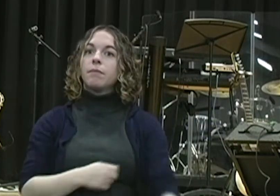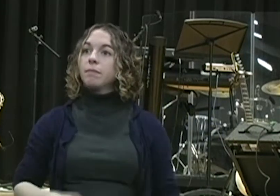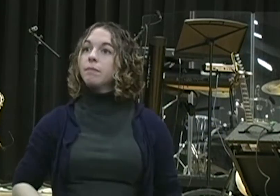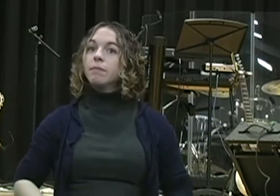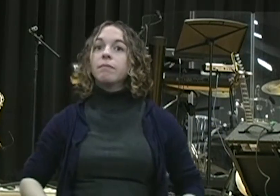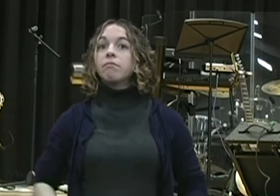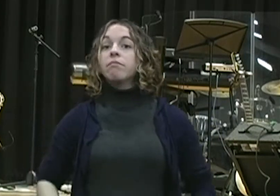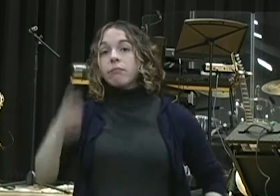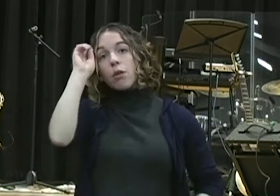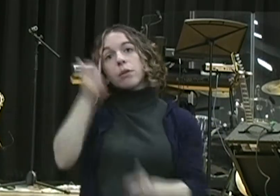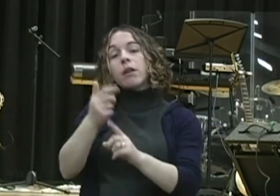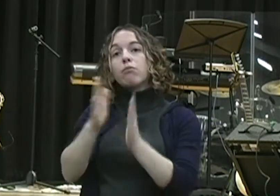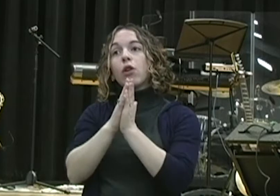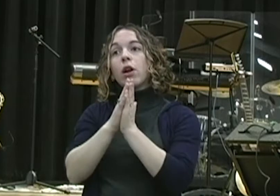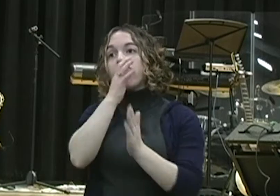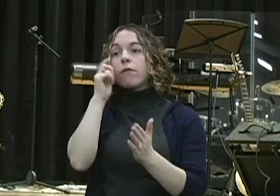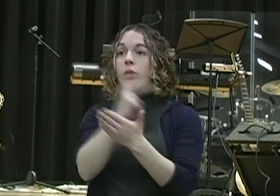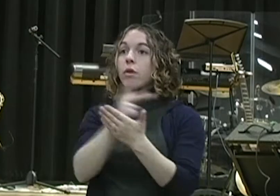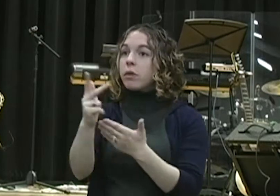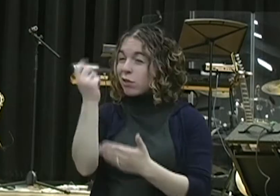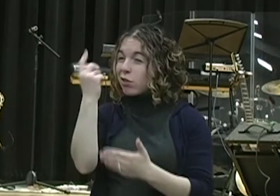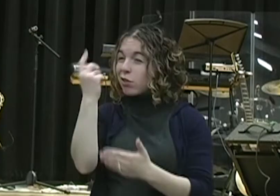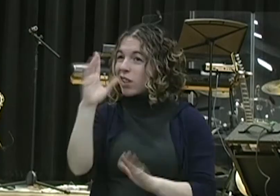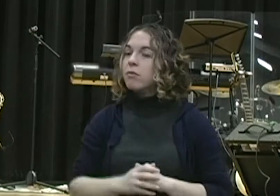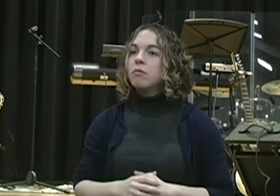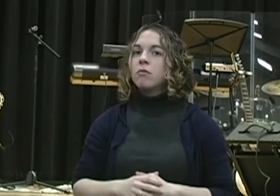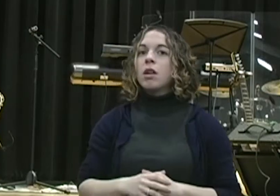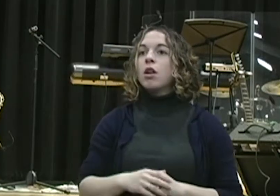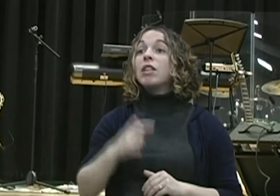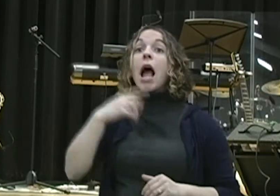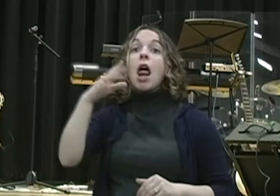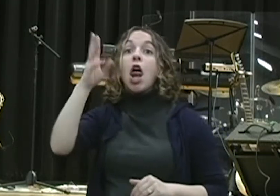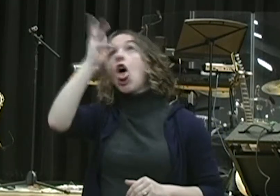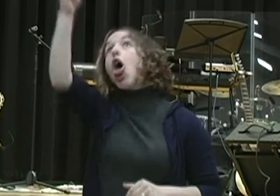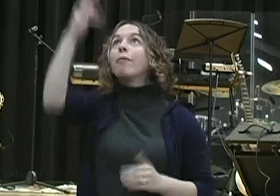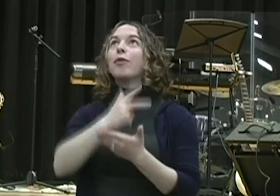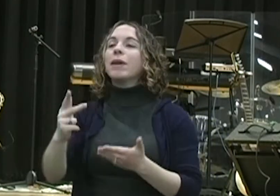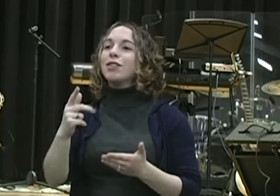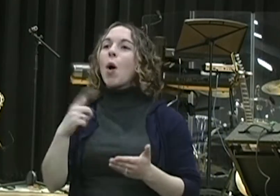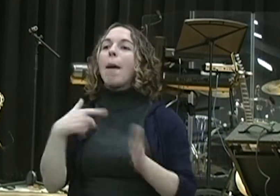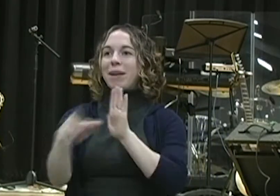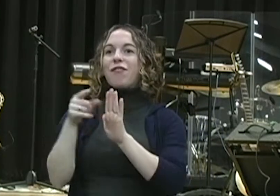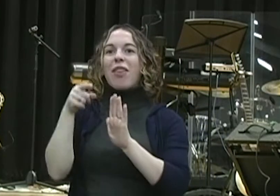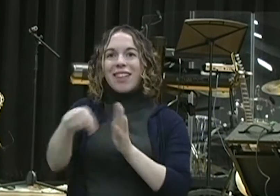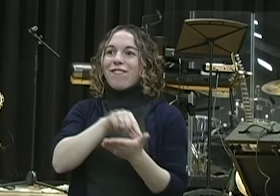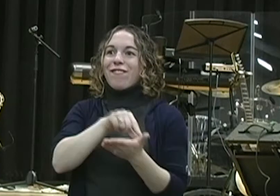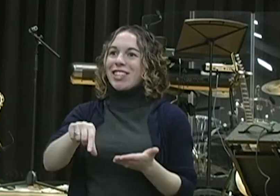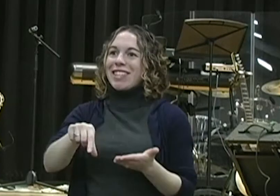for 21 days. Okay, do you understand that? Nothing superstitious, just fun. Okay, in those days I mourned for three entire weeks. Listen, this is